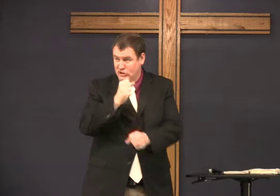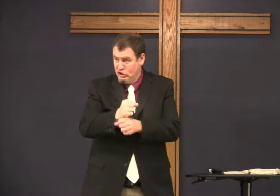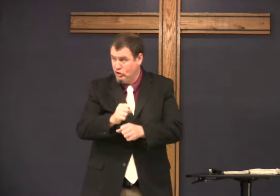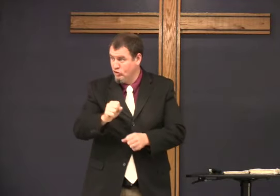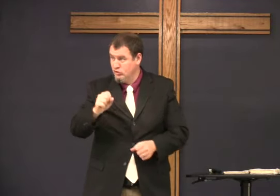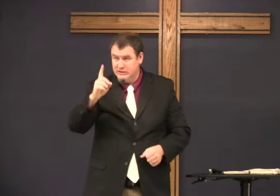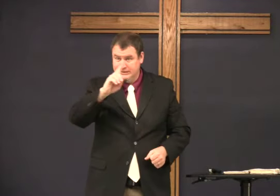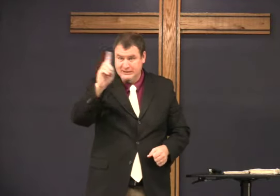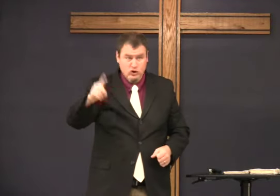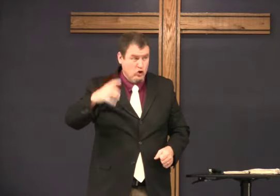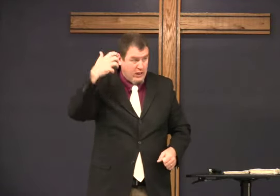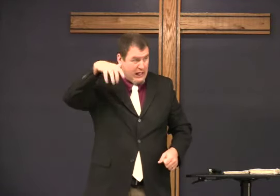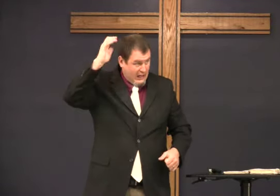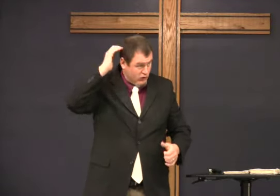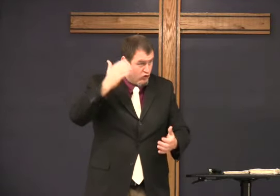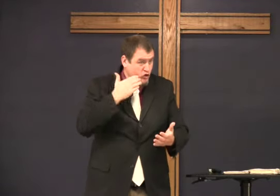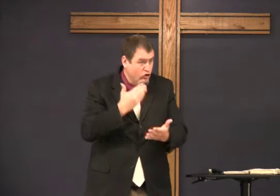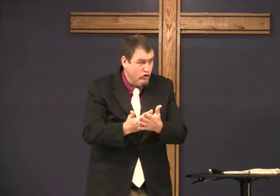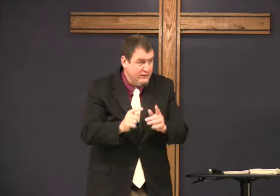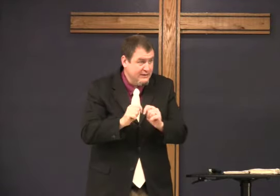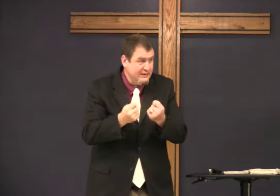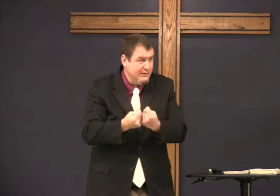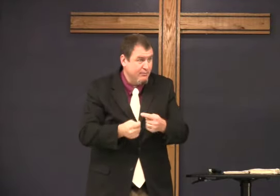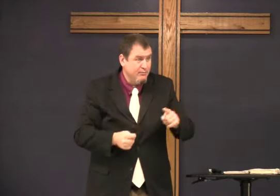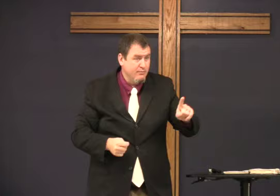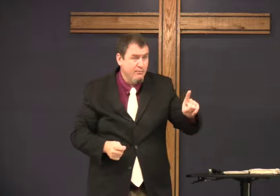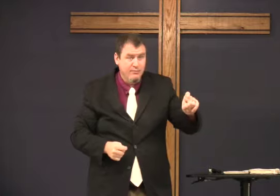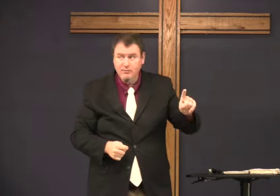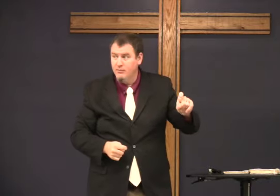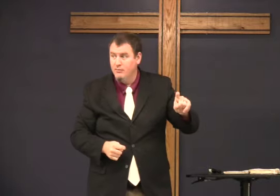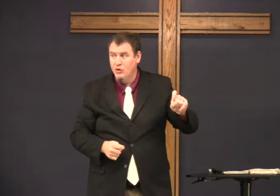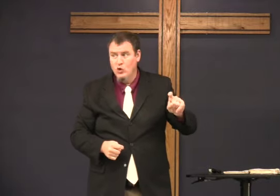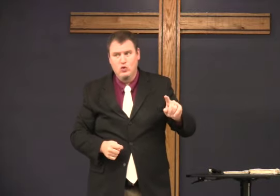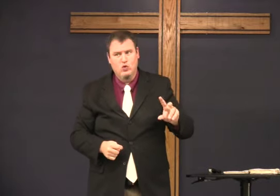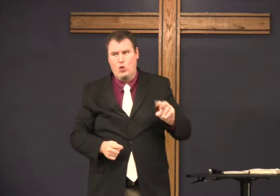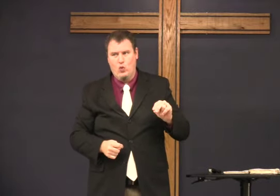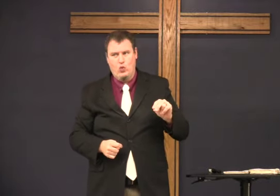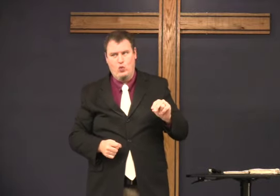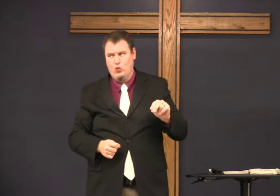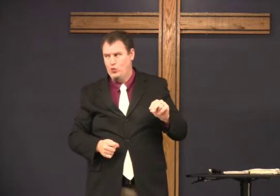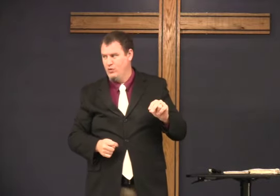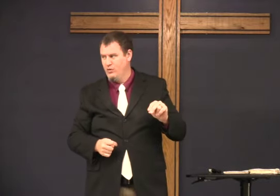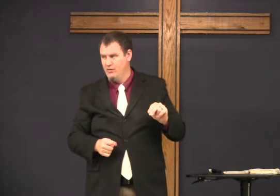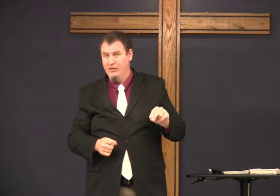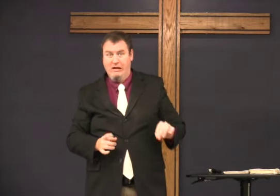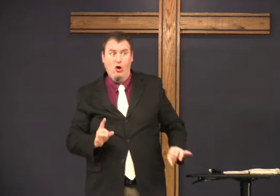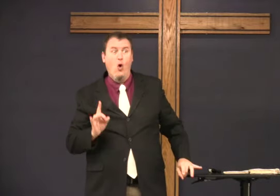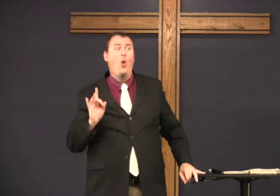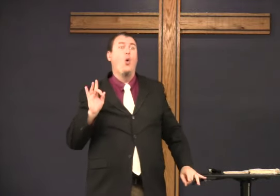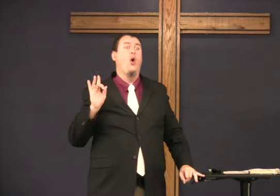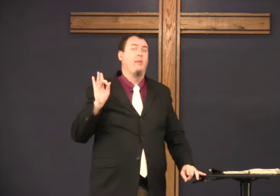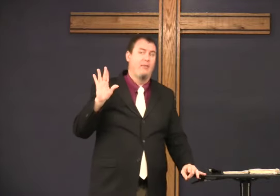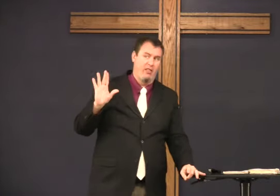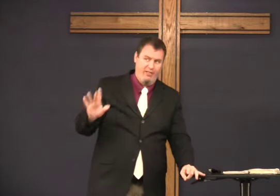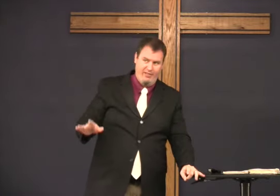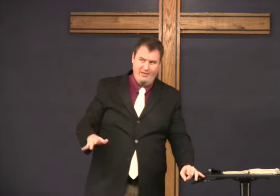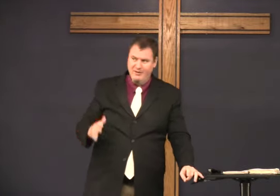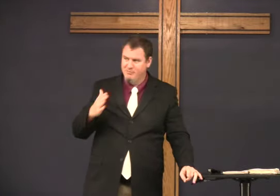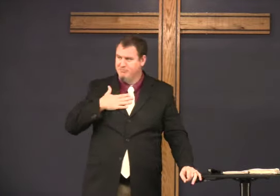This year, the Detroit Lions are a good team. Boo! No. They're terrible.